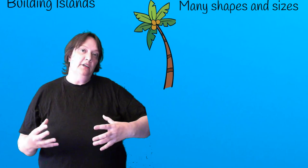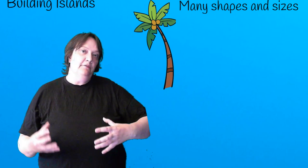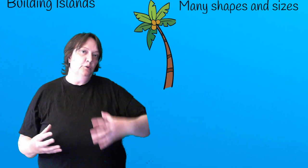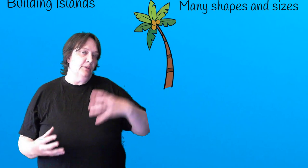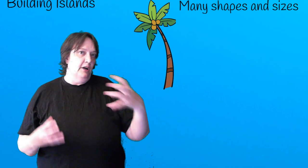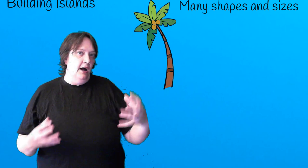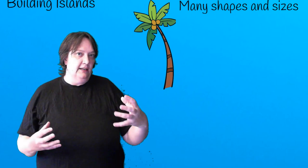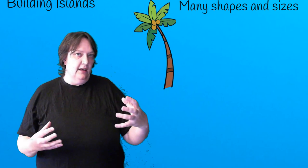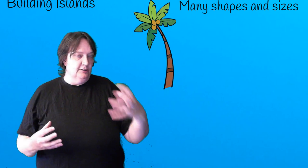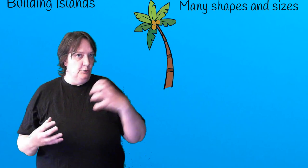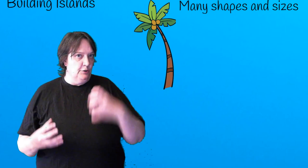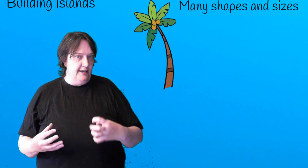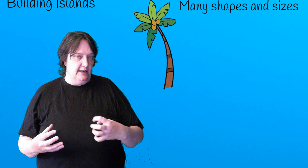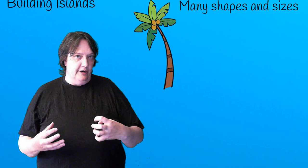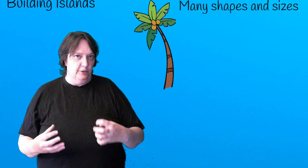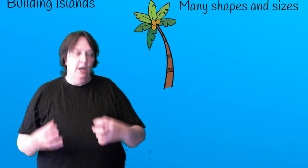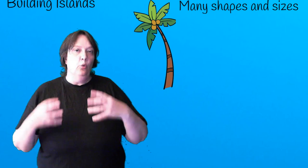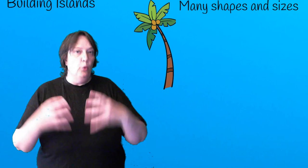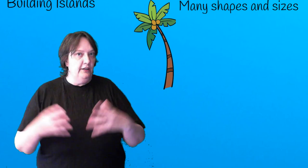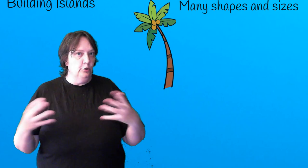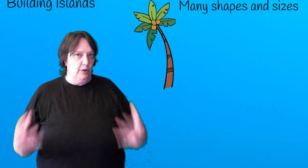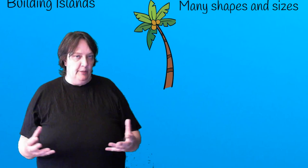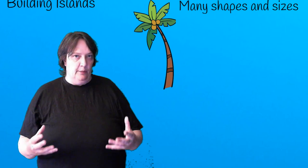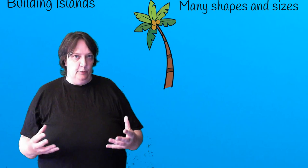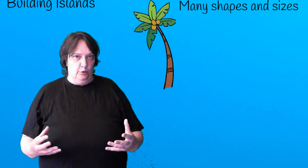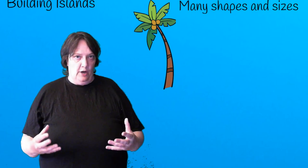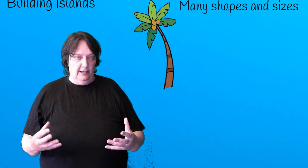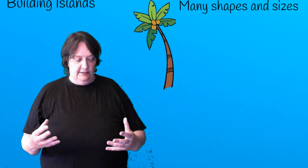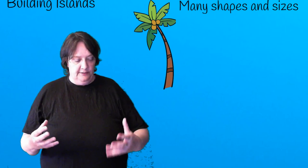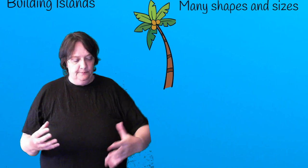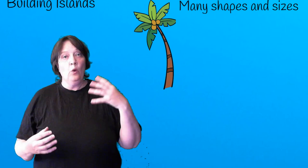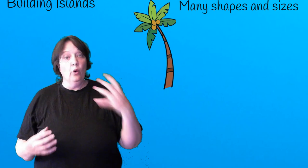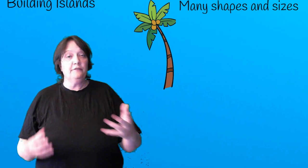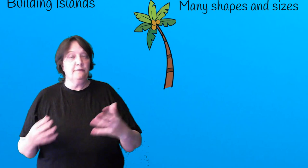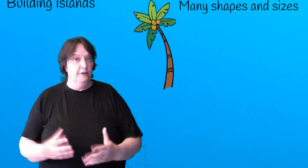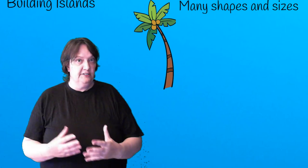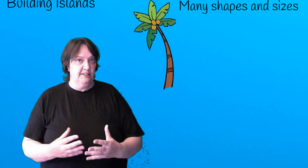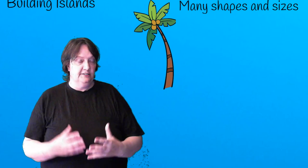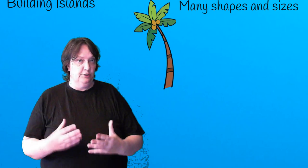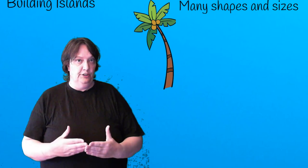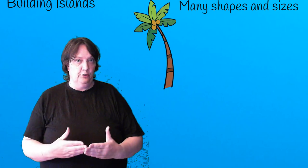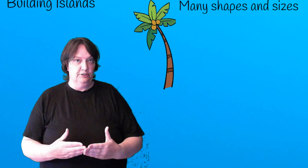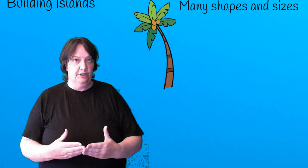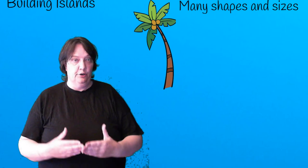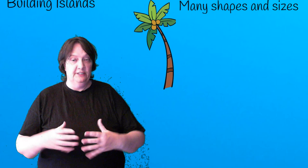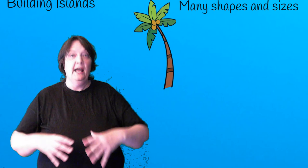to give you some guidelines to think about when you're coming up with your island. One of the first things that you need to consider is